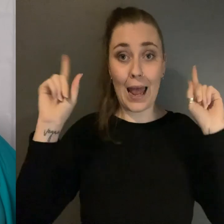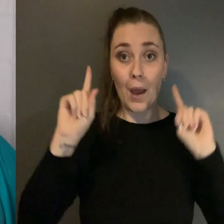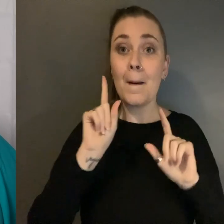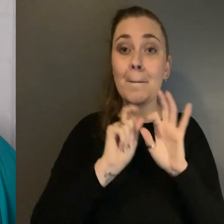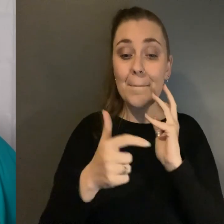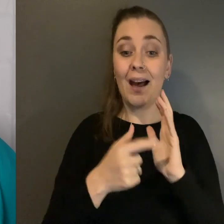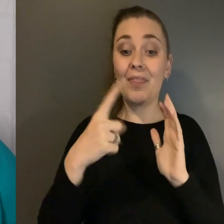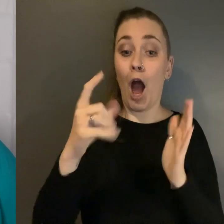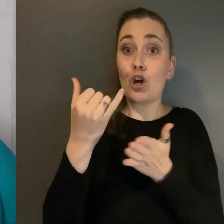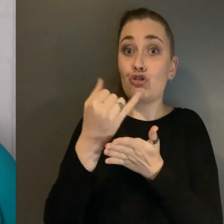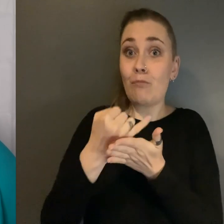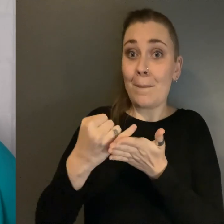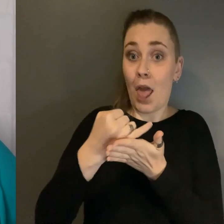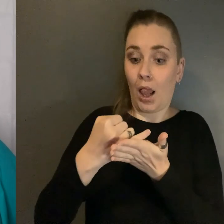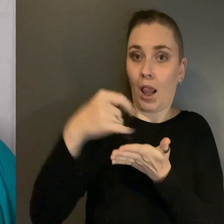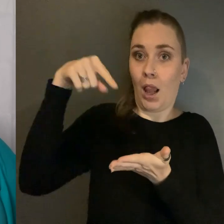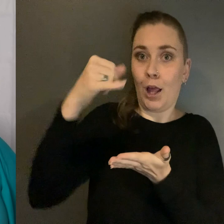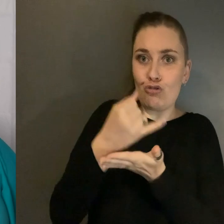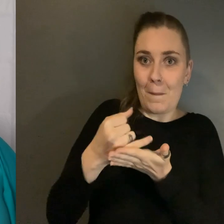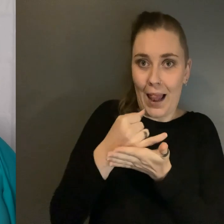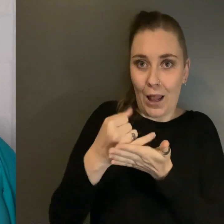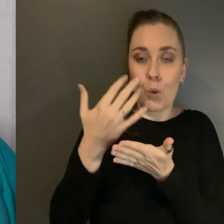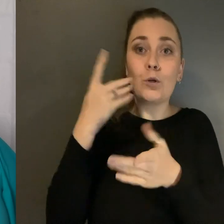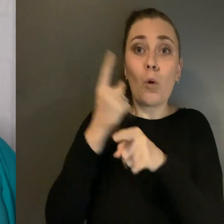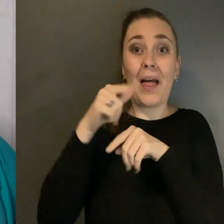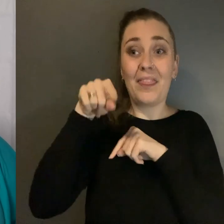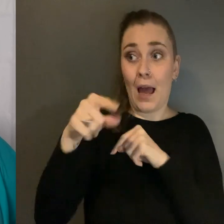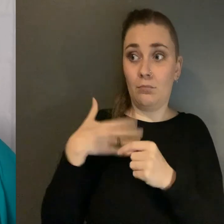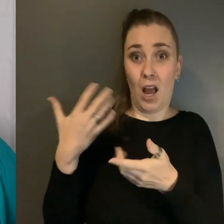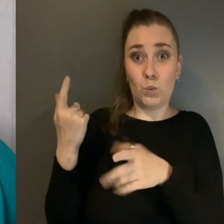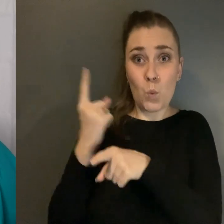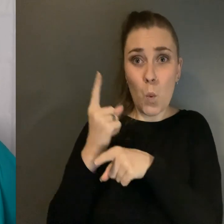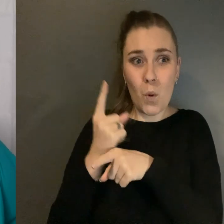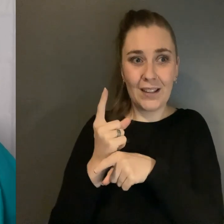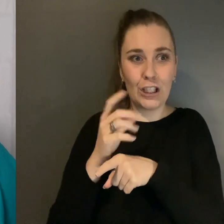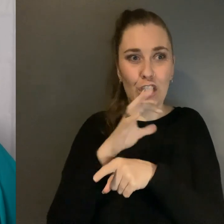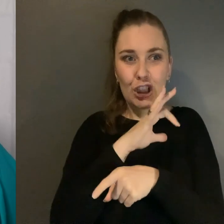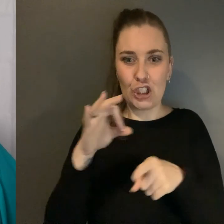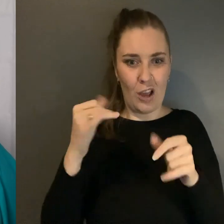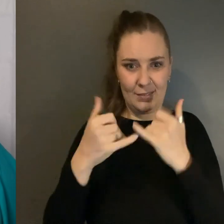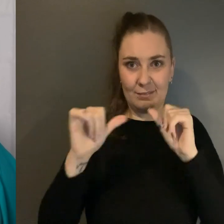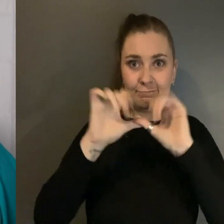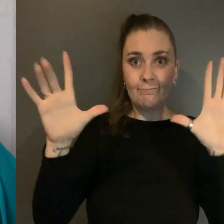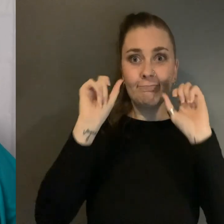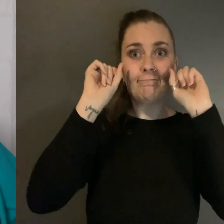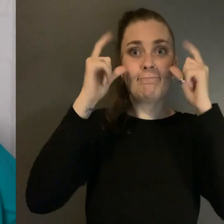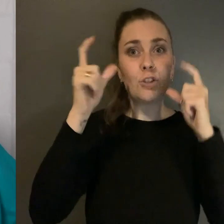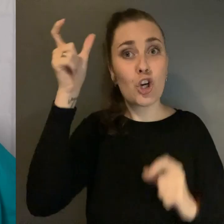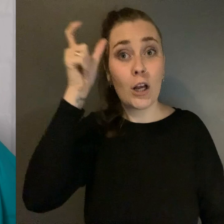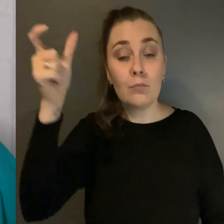criminal as they appear in these conversations is not a coherent concept Say this to an